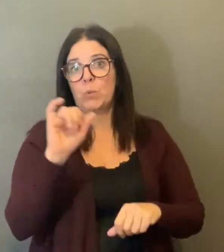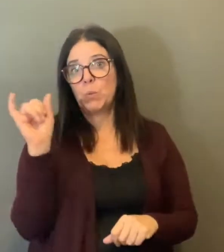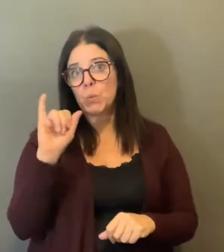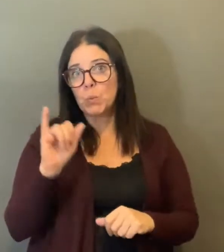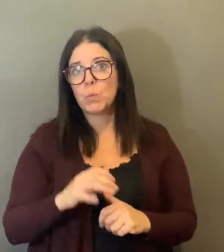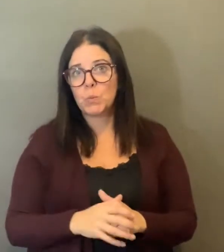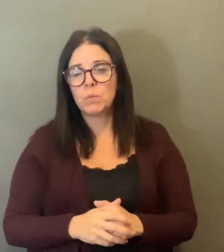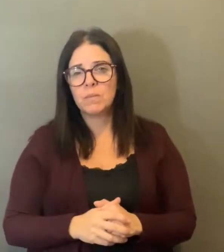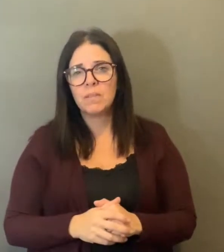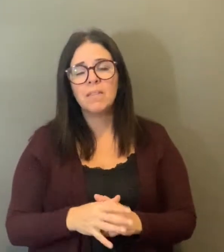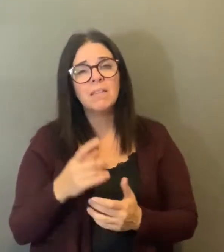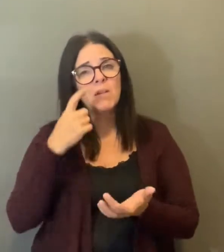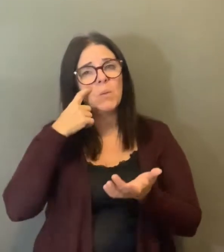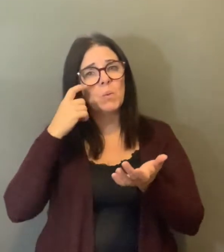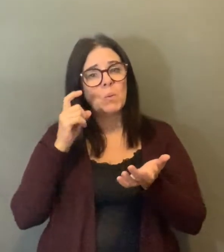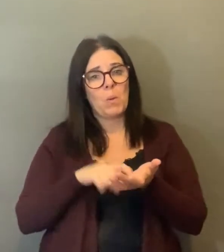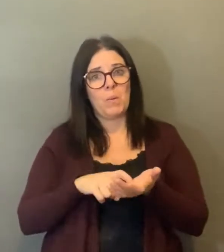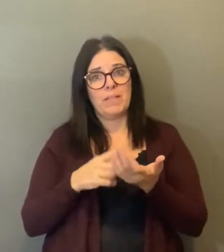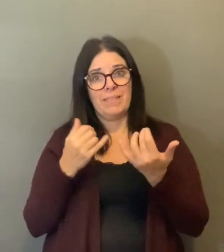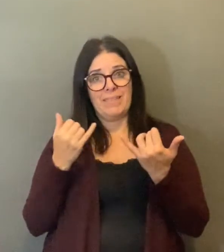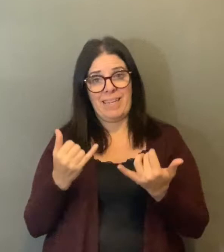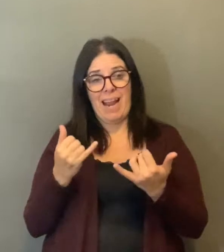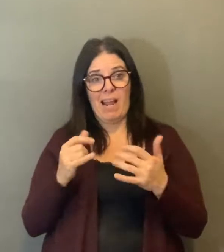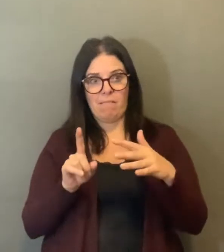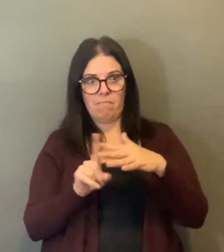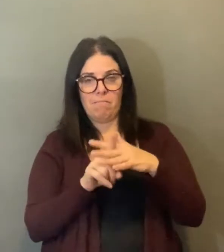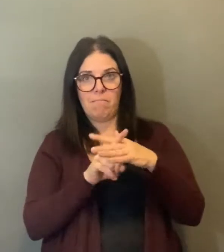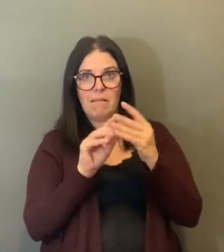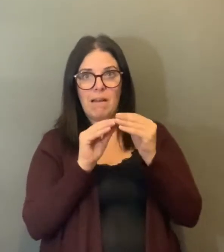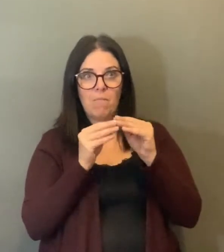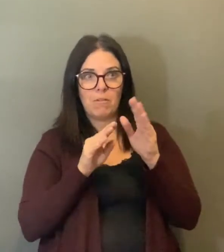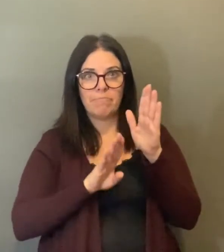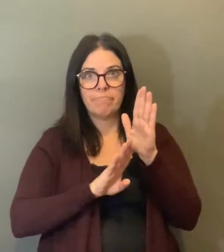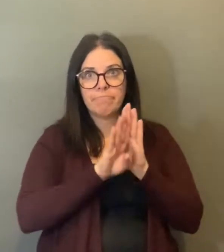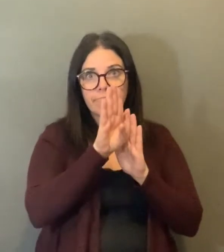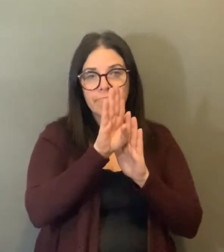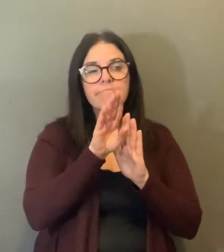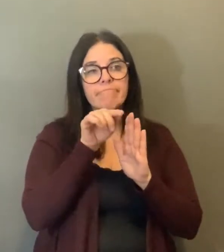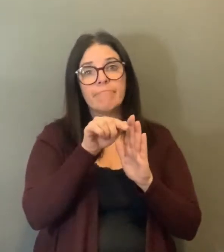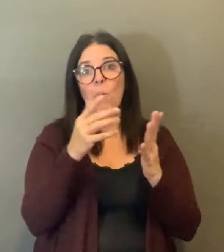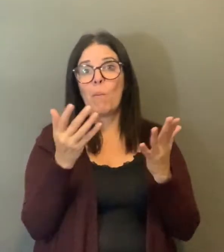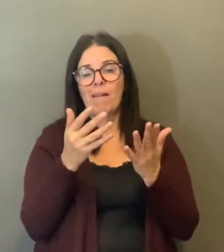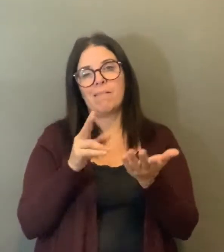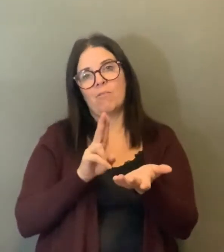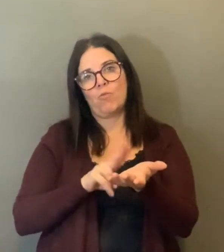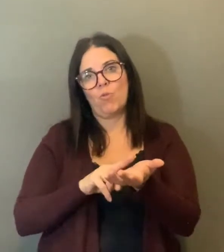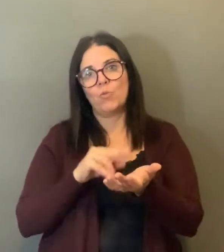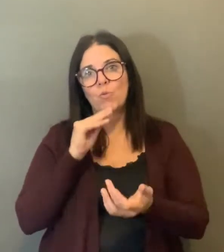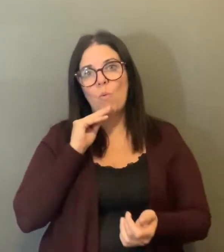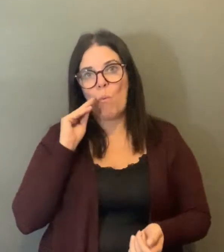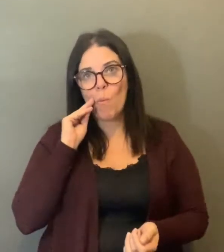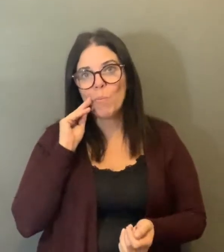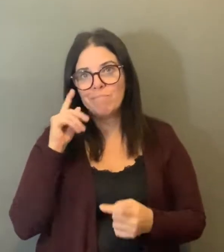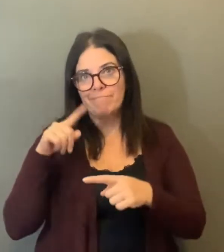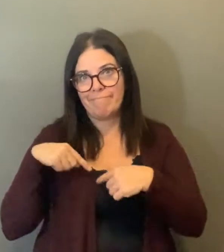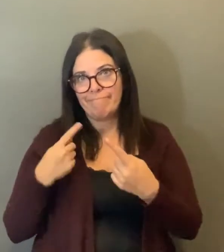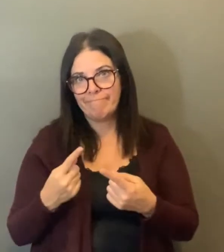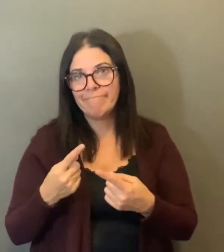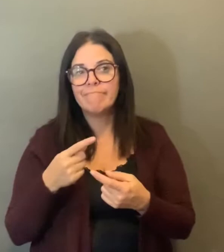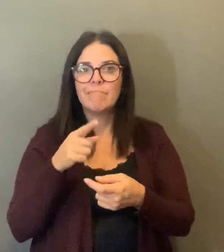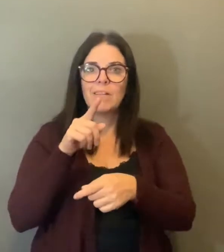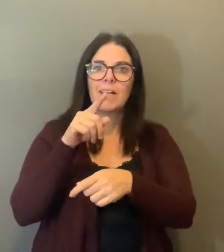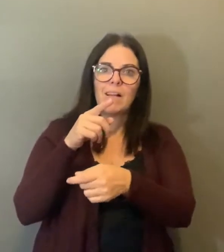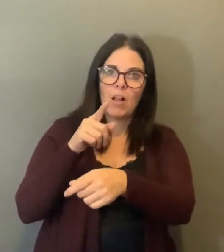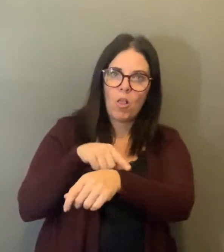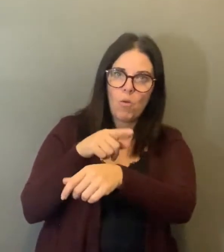in a timely manner. It is with great regret and sadness that we are still losing our loved ones to COVID-19 in our community